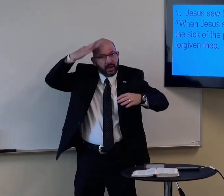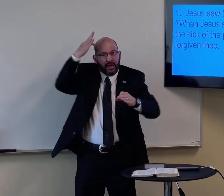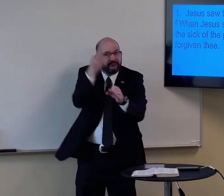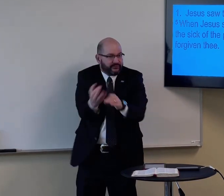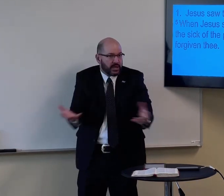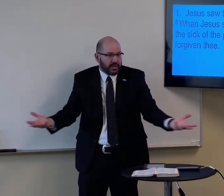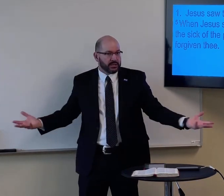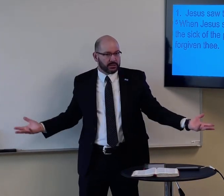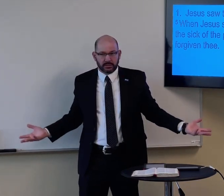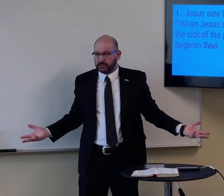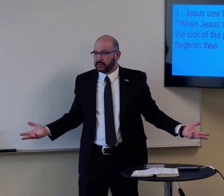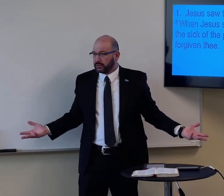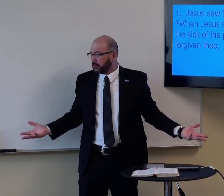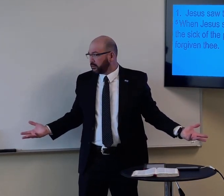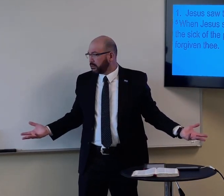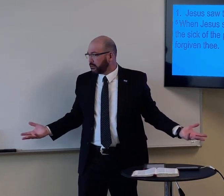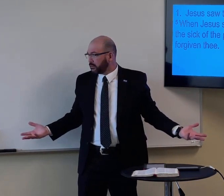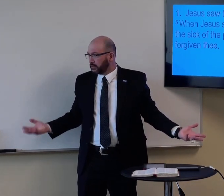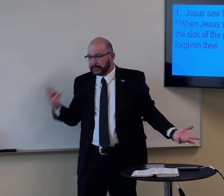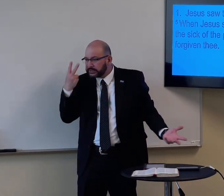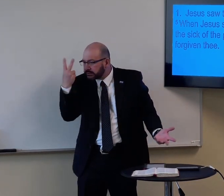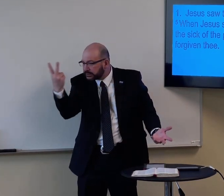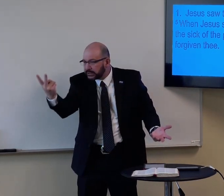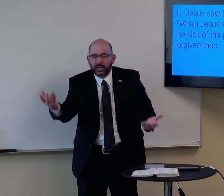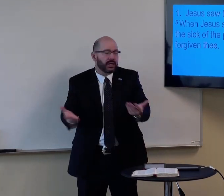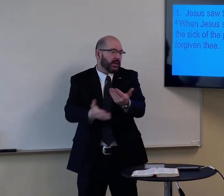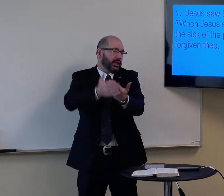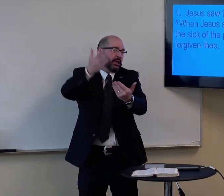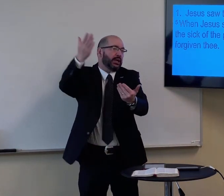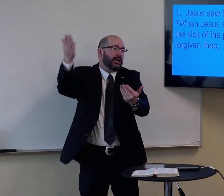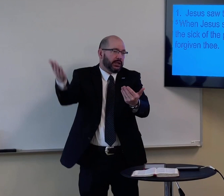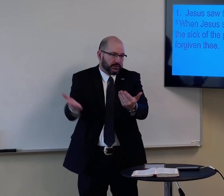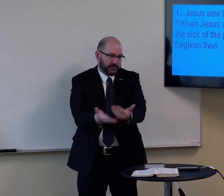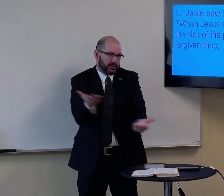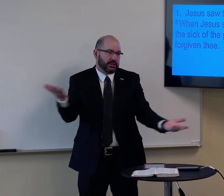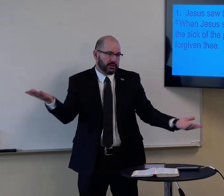that they had faith. It was so easy to see it.